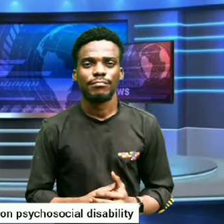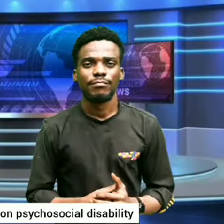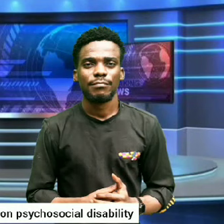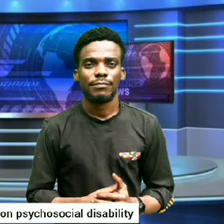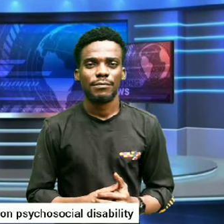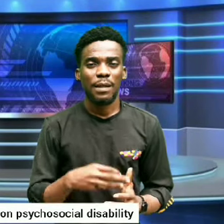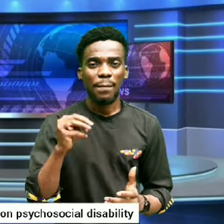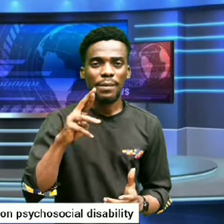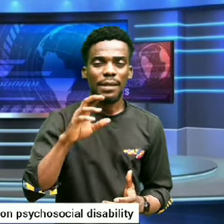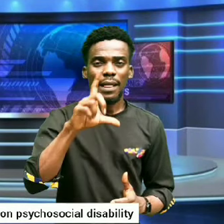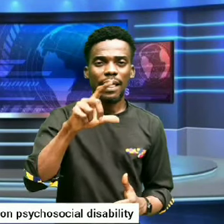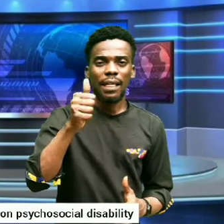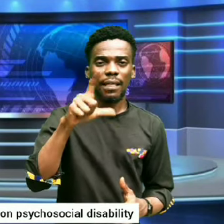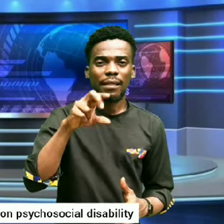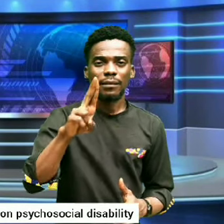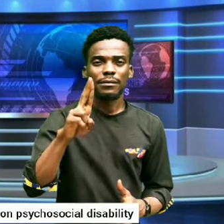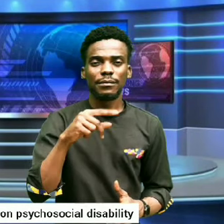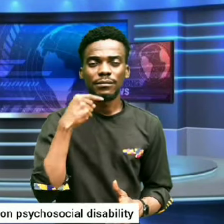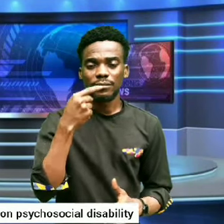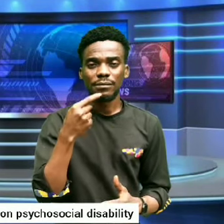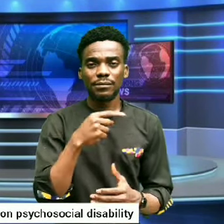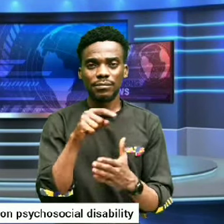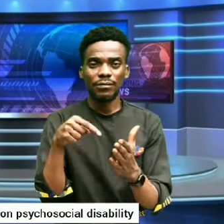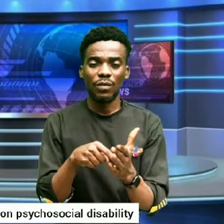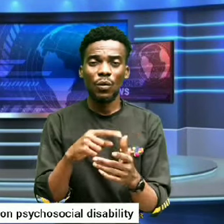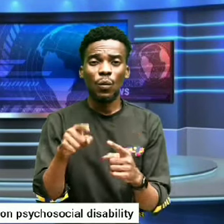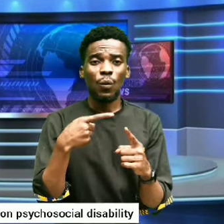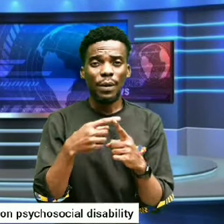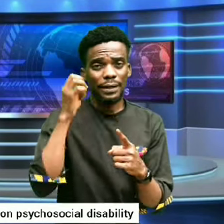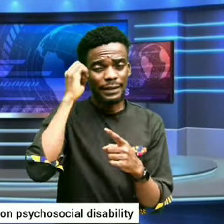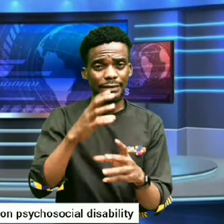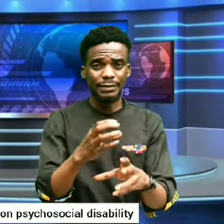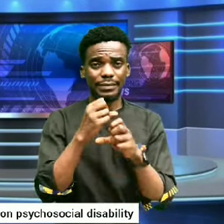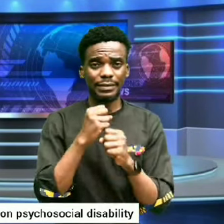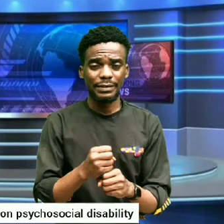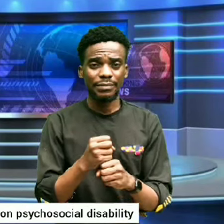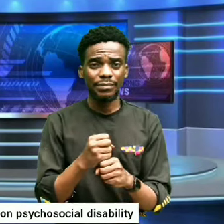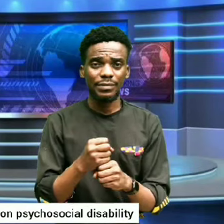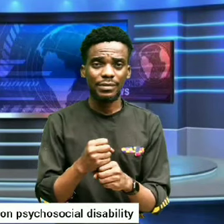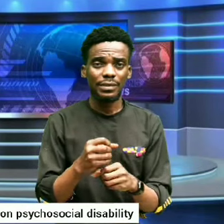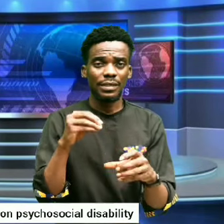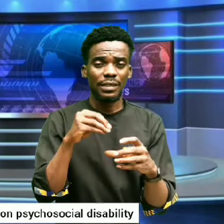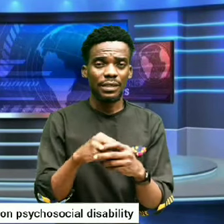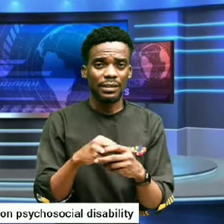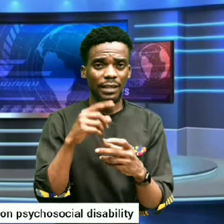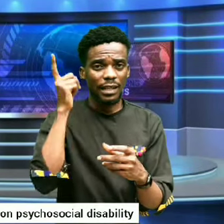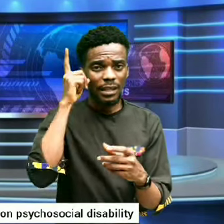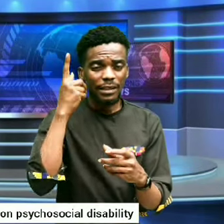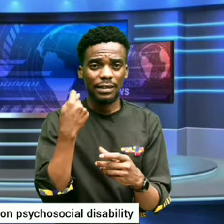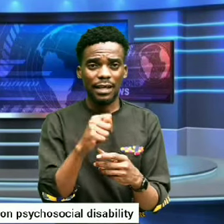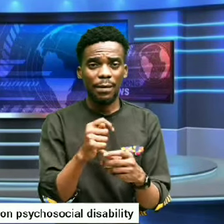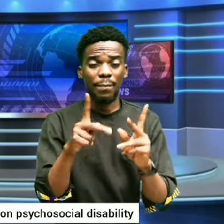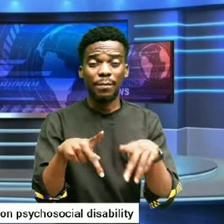Mr. Lallou made this commitment when he received in audience a delegation